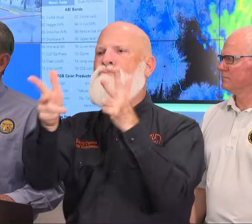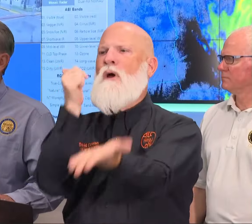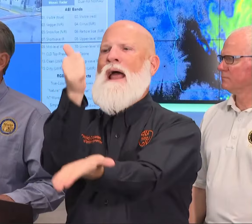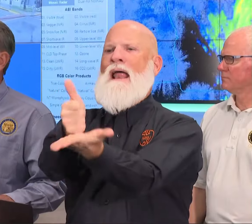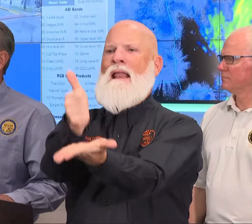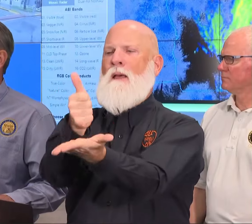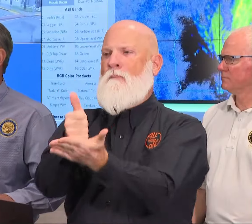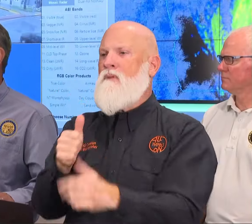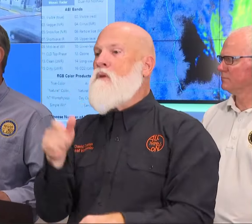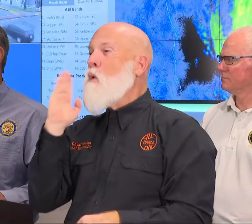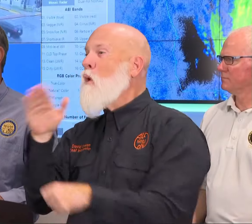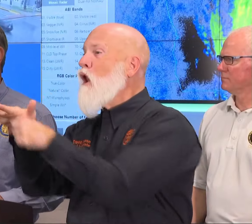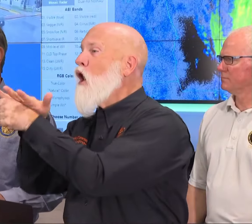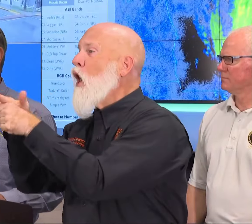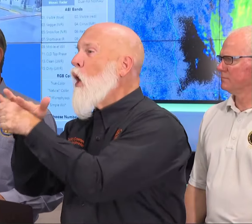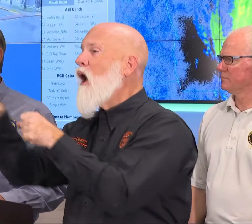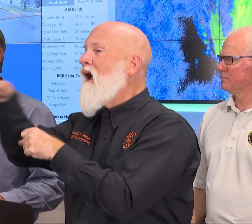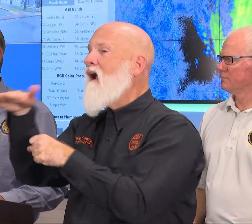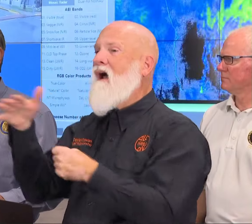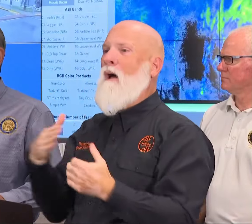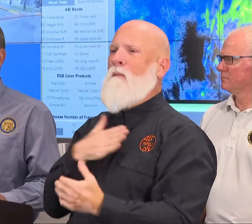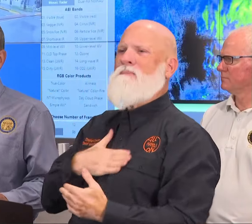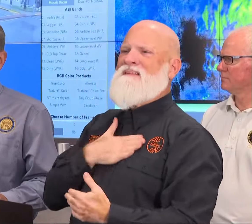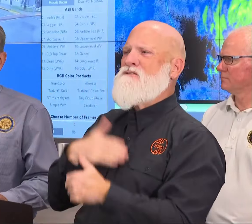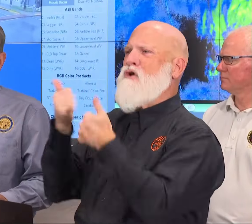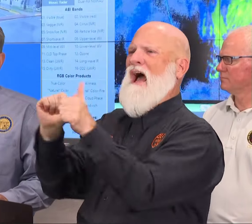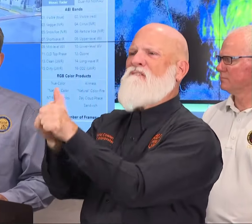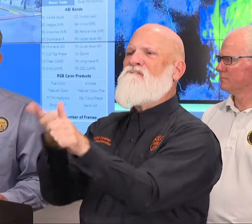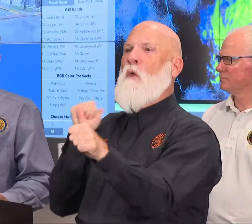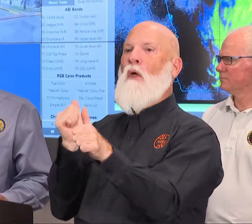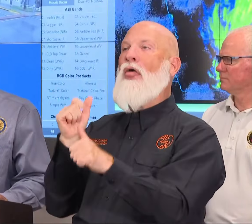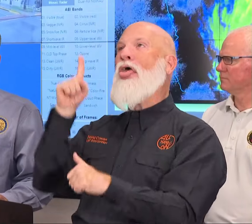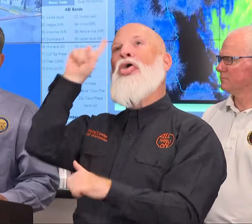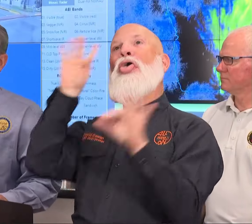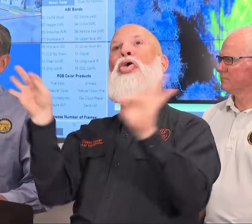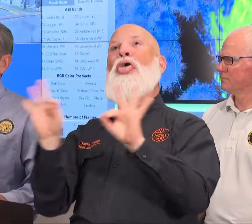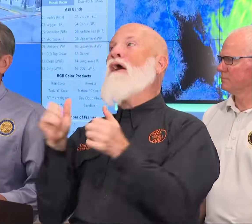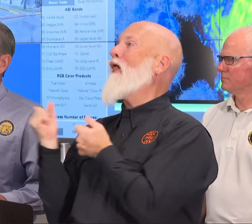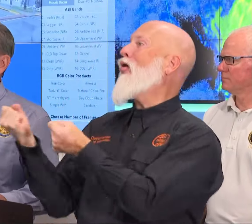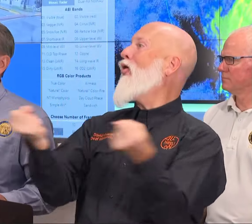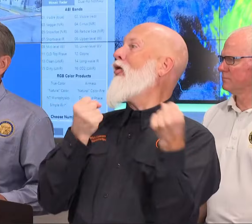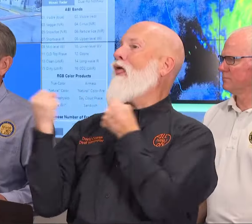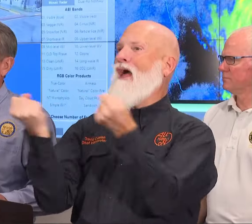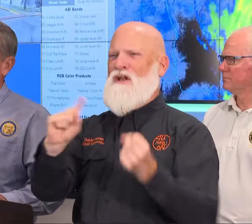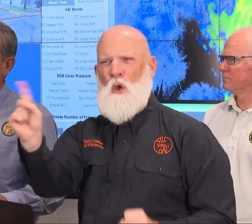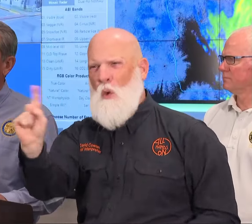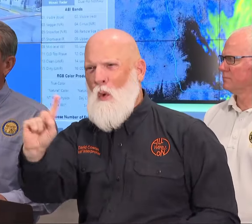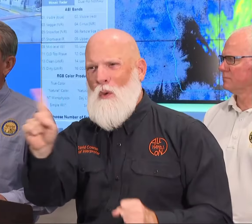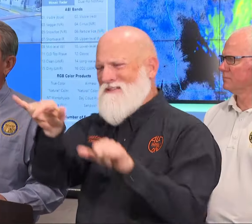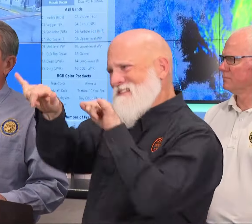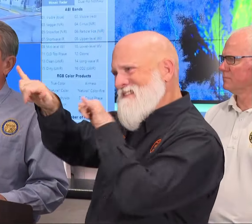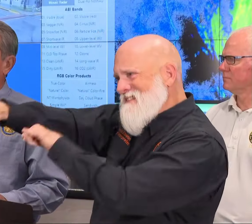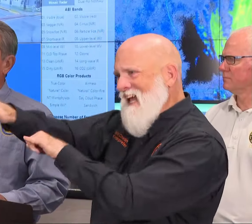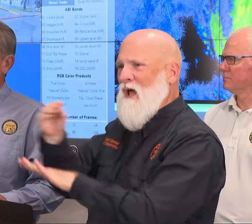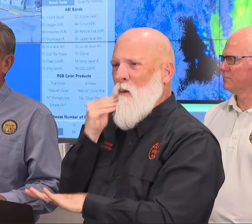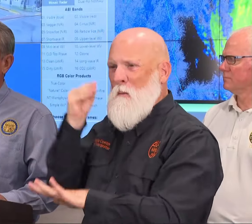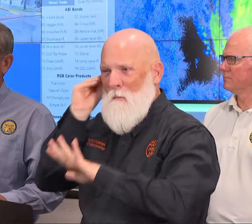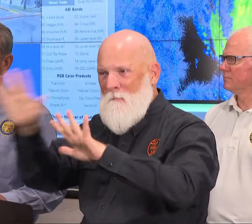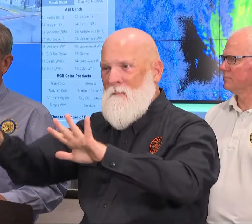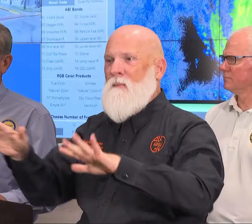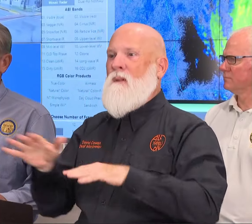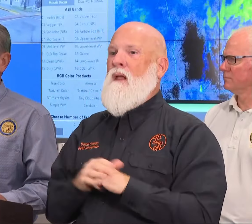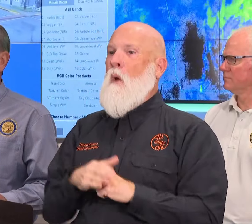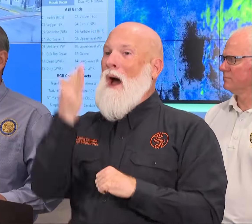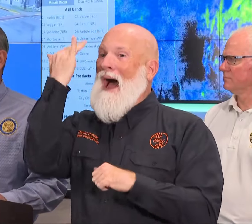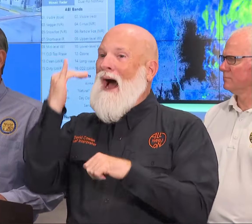just try to stay off the roads today if you can. The quicker we can get in there and get work done today while the rain is away will be